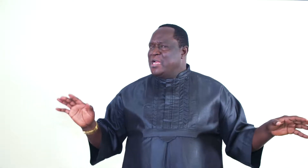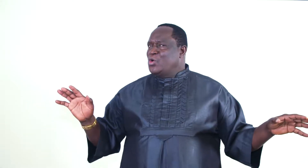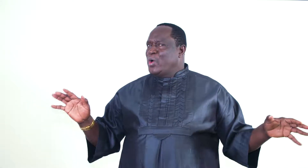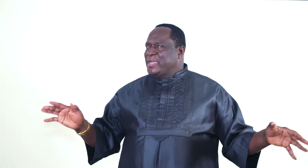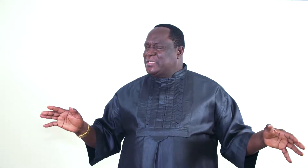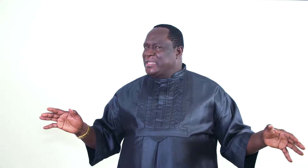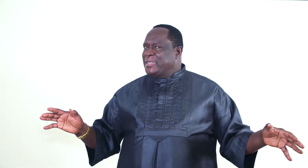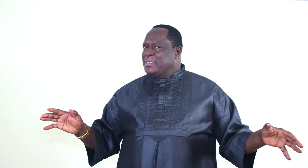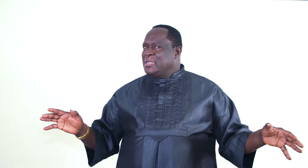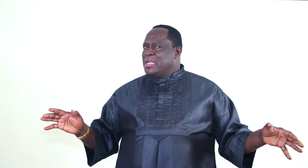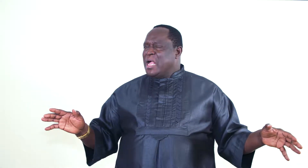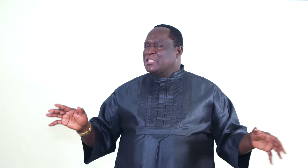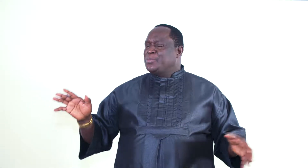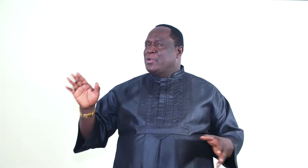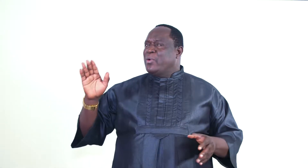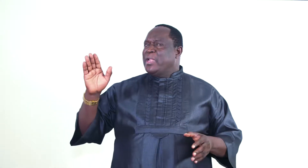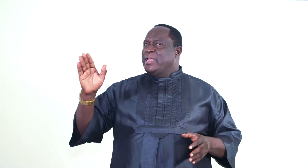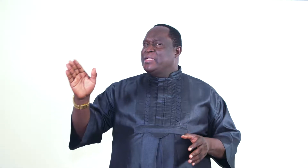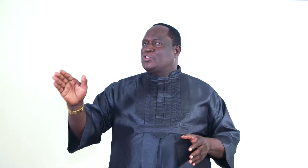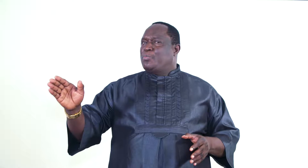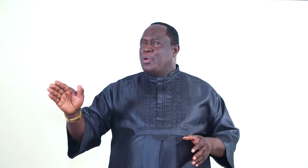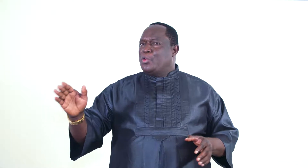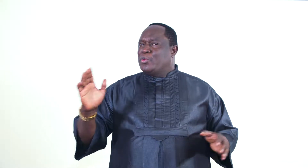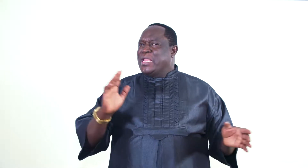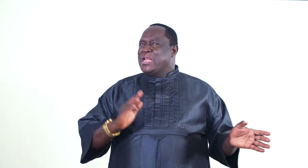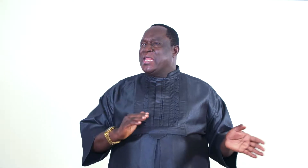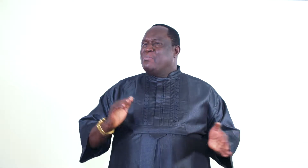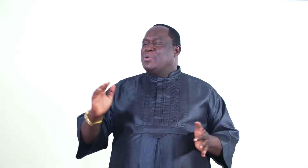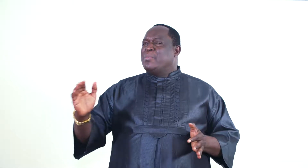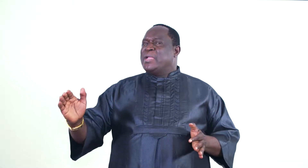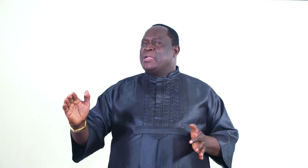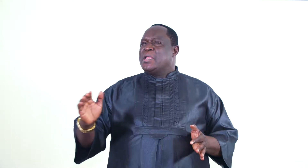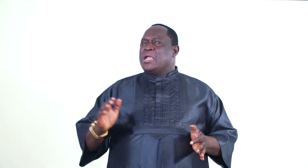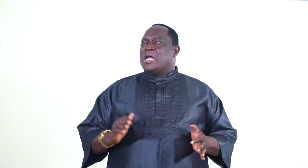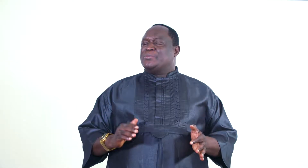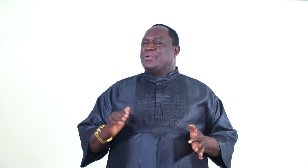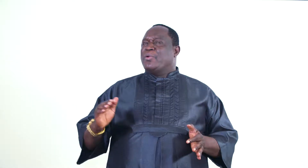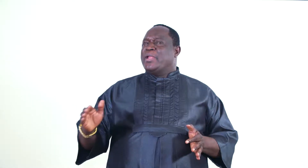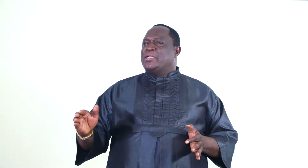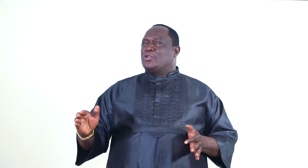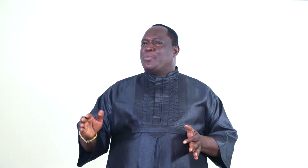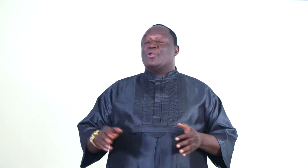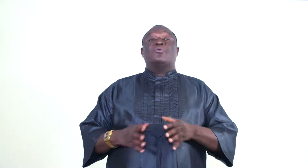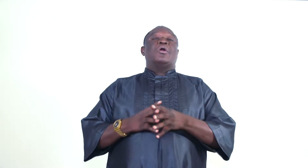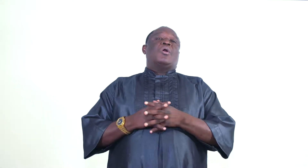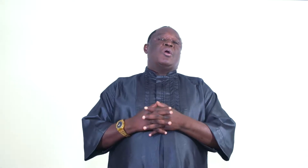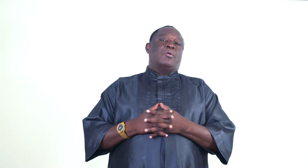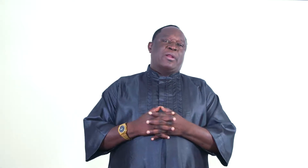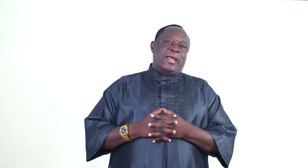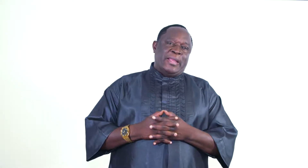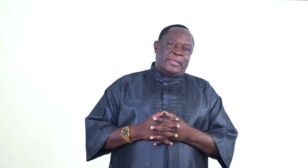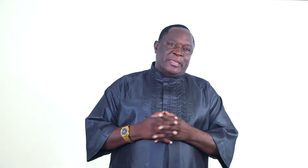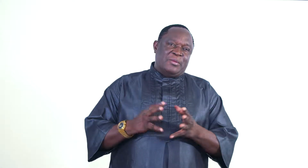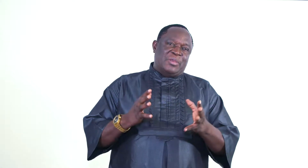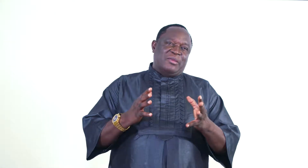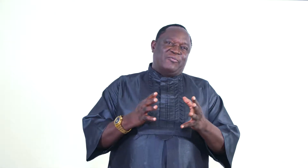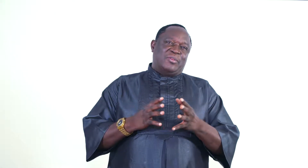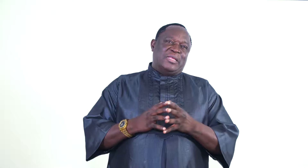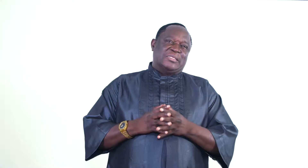anointing has been released upon you. The enablement has been released upon you. Alright, let me give you this.